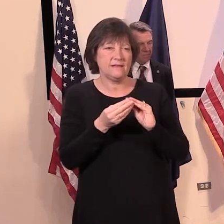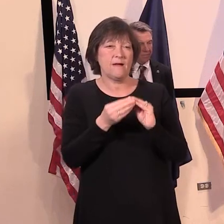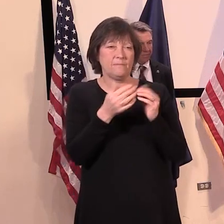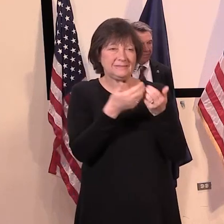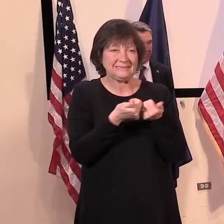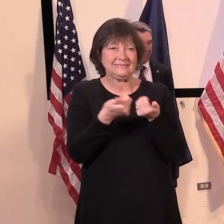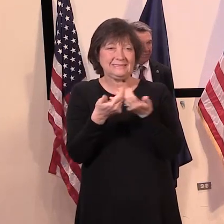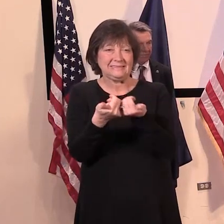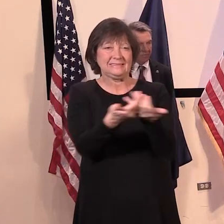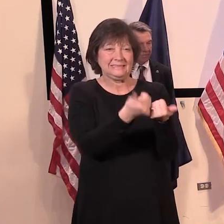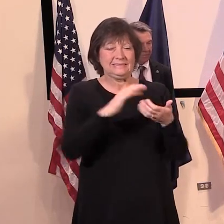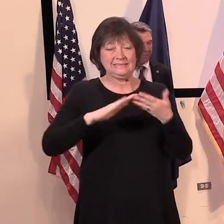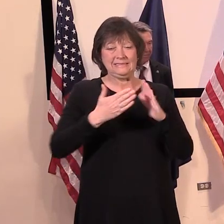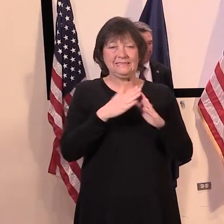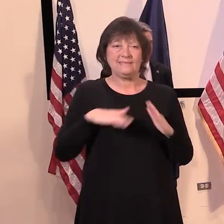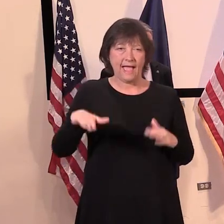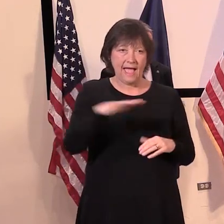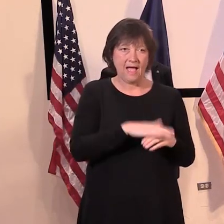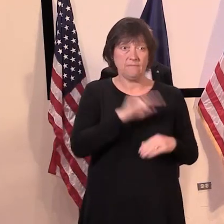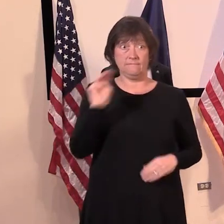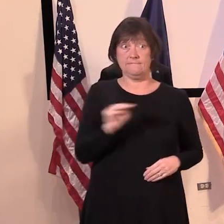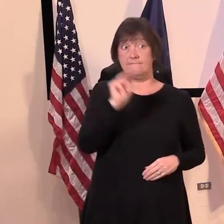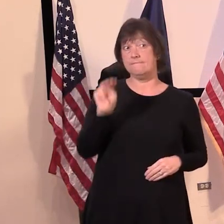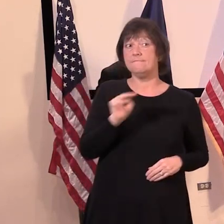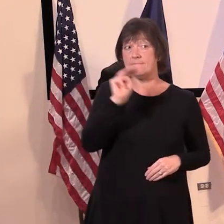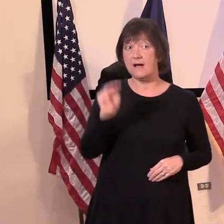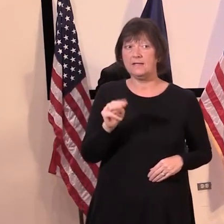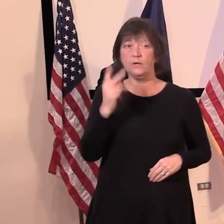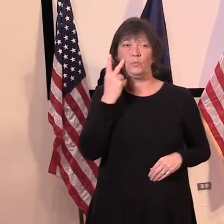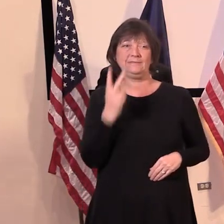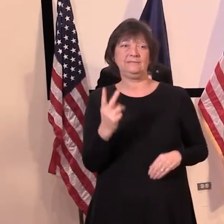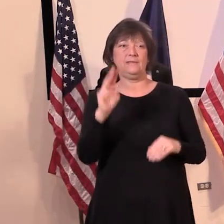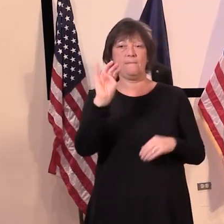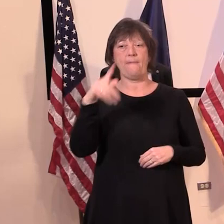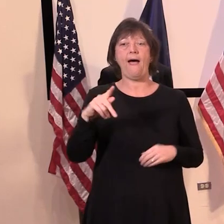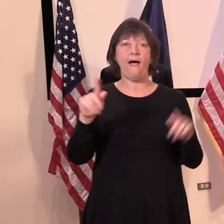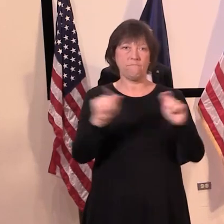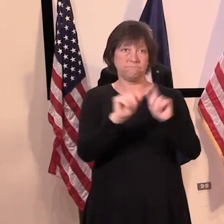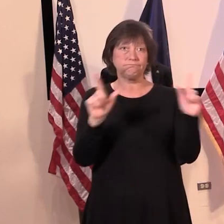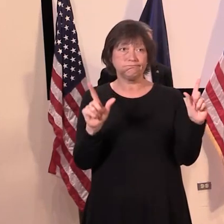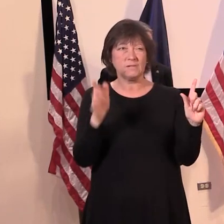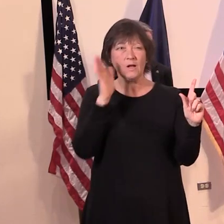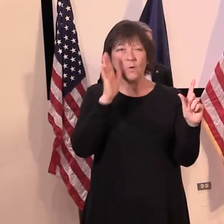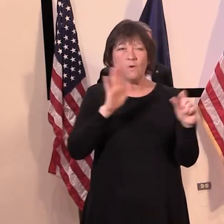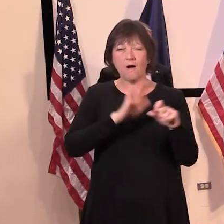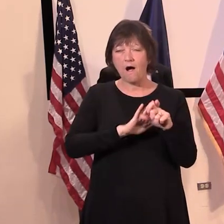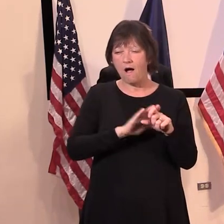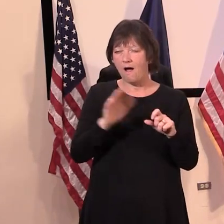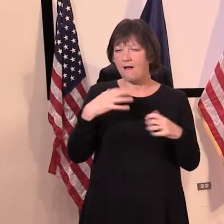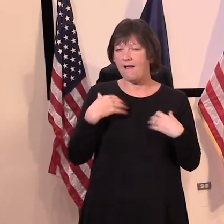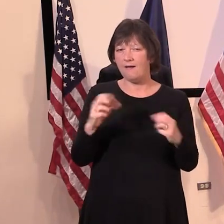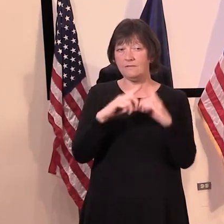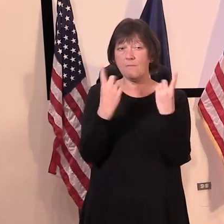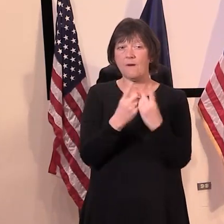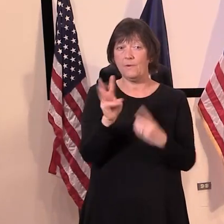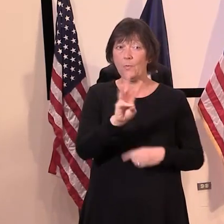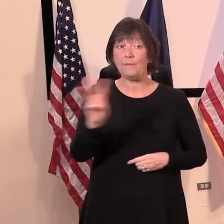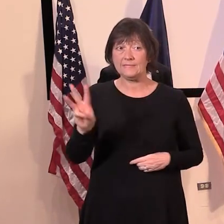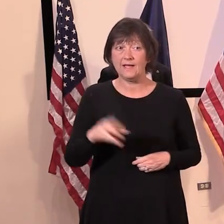uh, by town, uh, on Monday on a map that will be on the health department website.